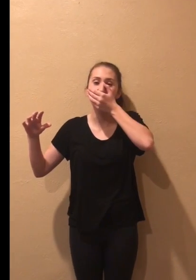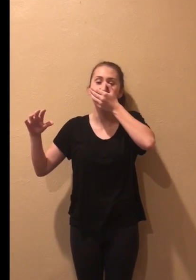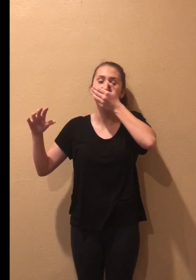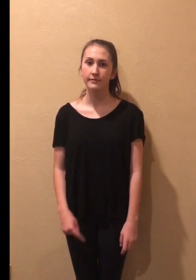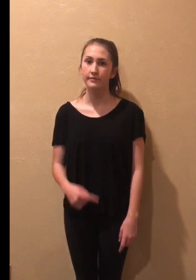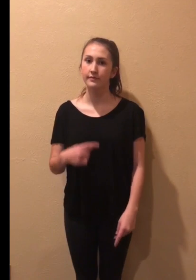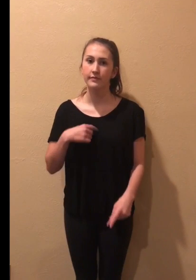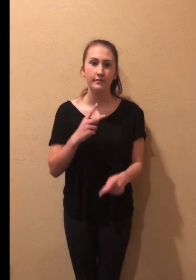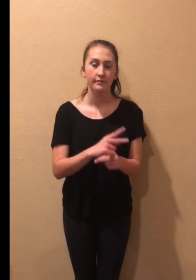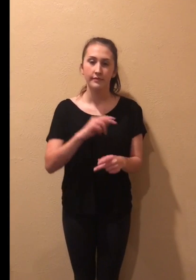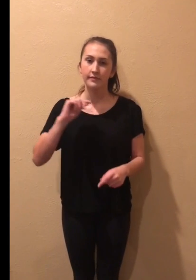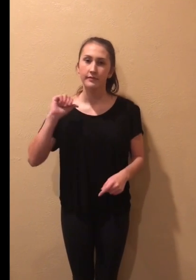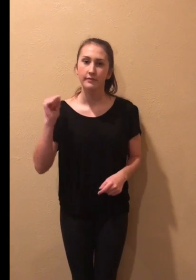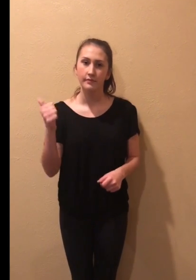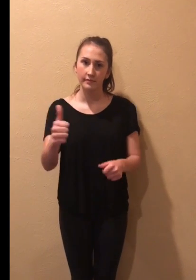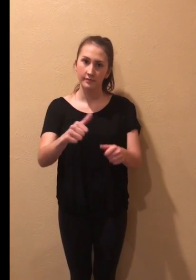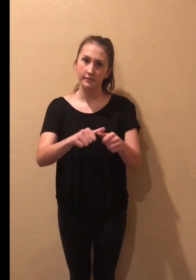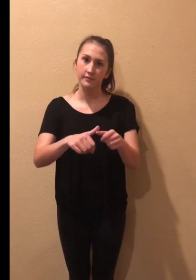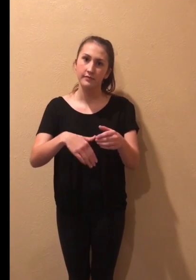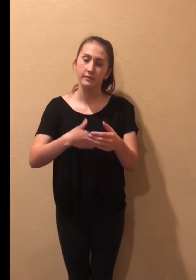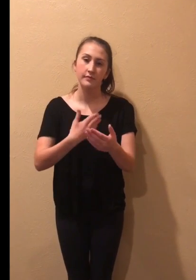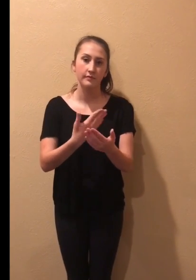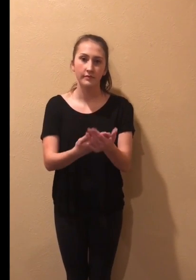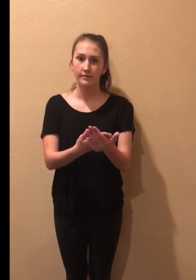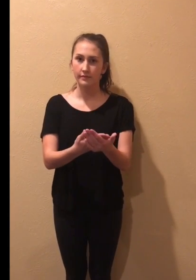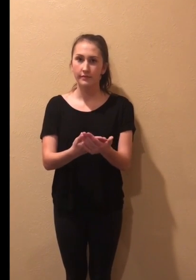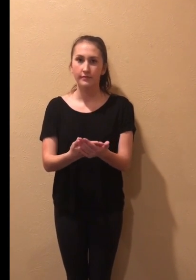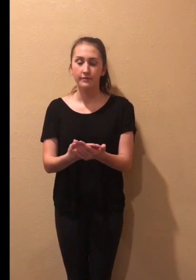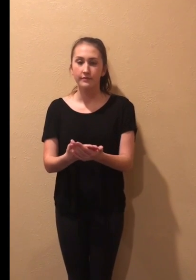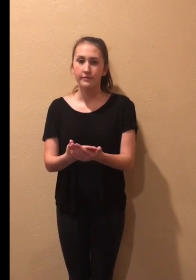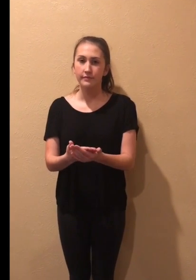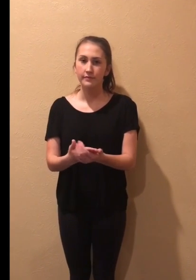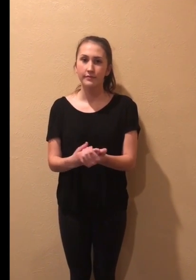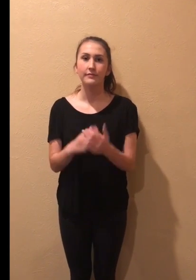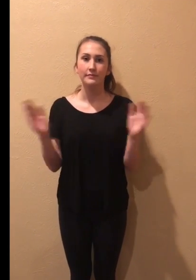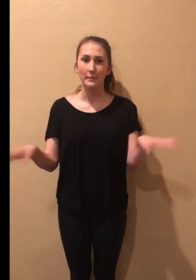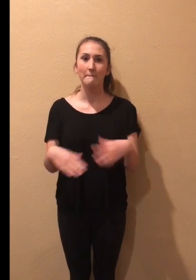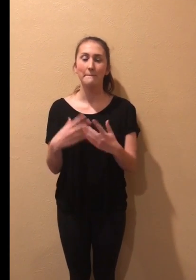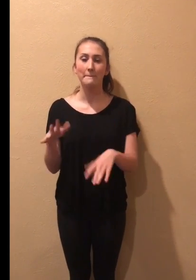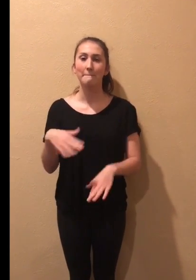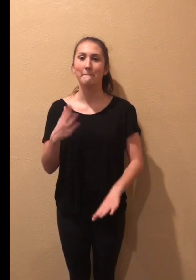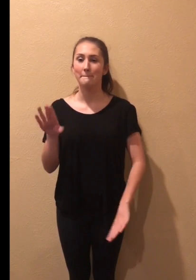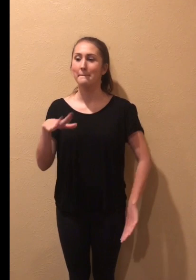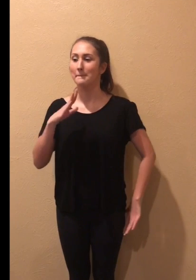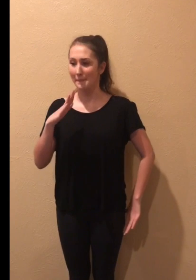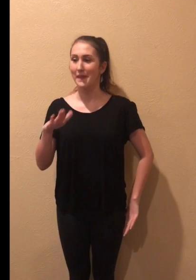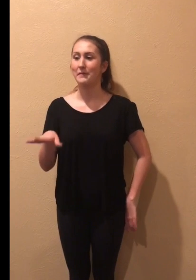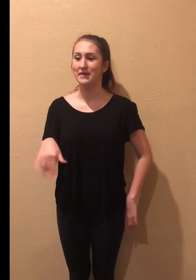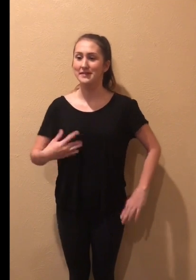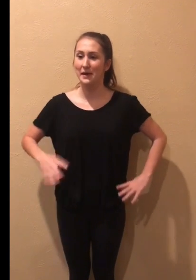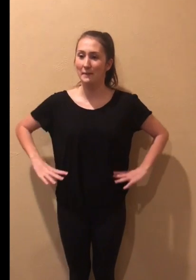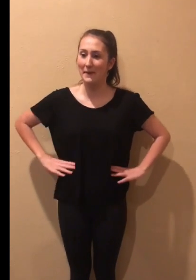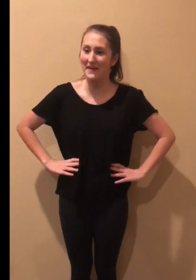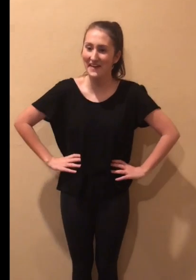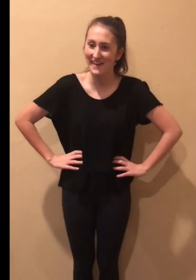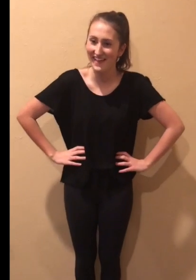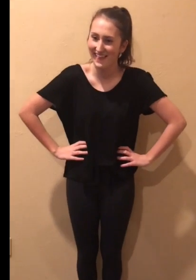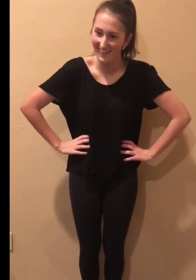I saved every letter you wrote me From the moment I read them Don't